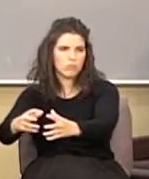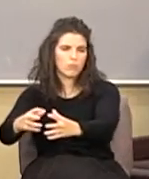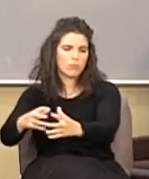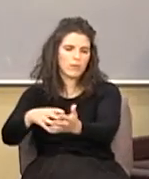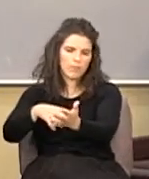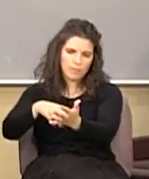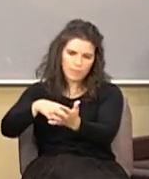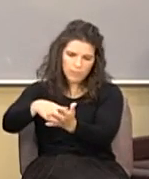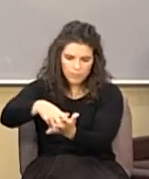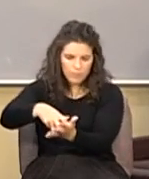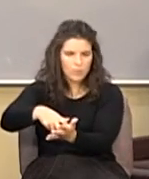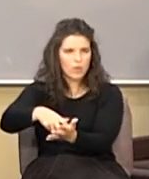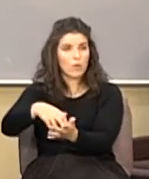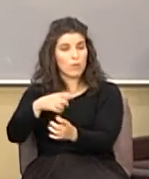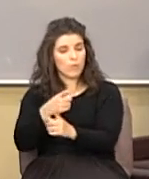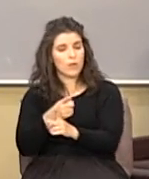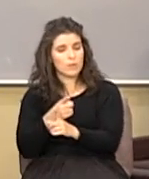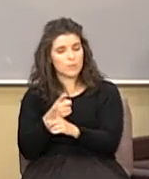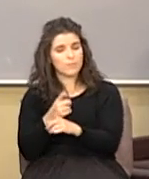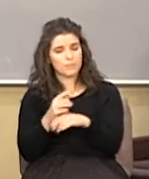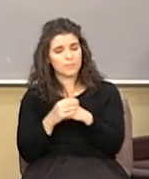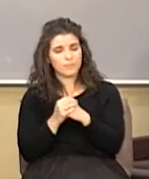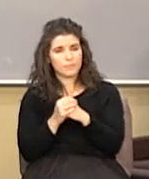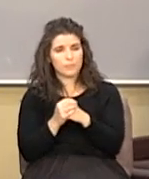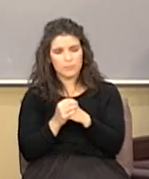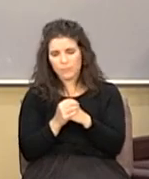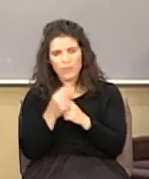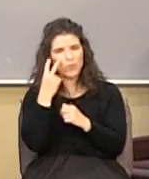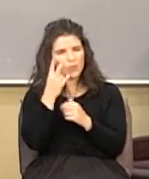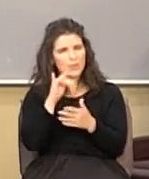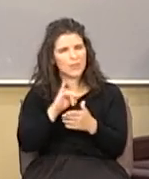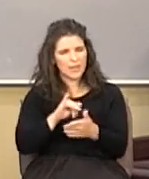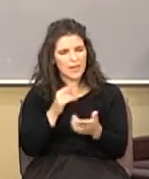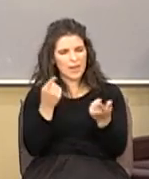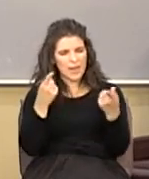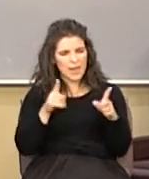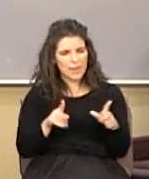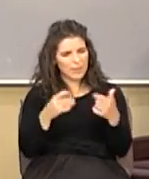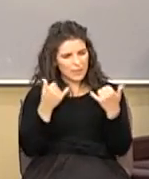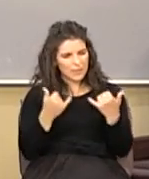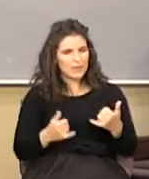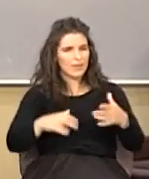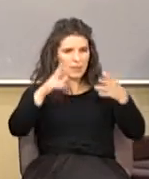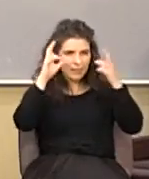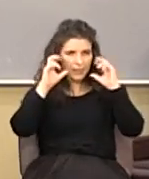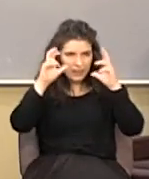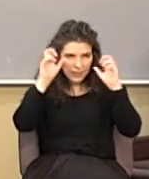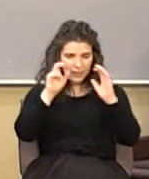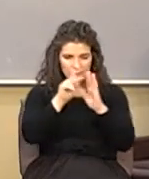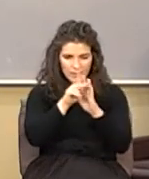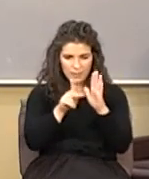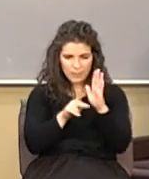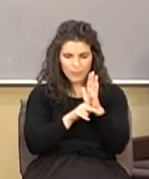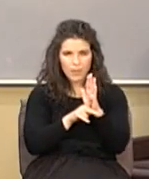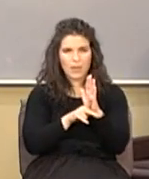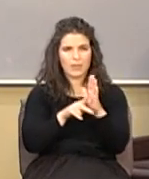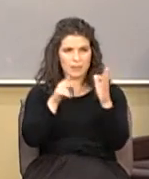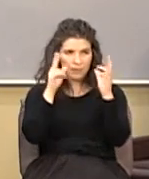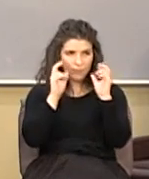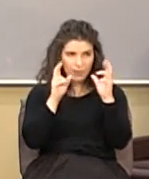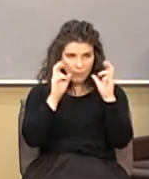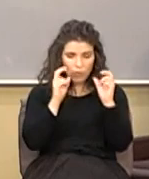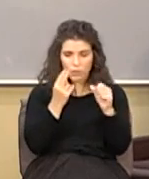knees. And that's, in large measure, what's happening today. The satanic policy of evil is using